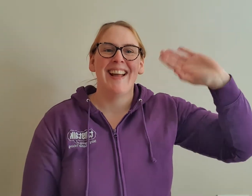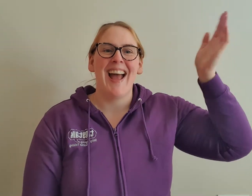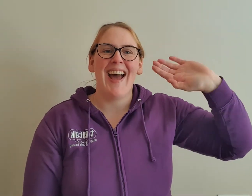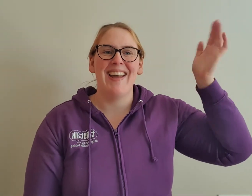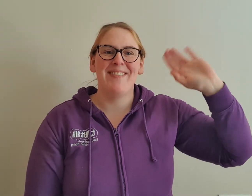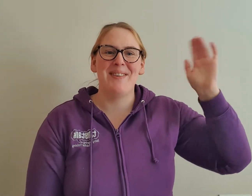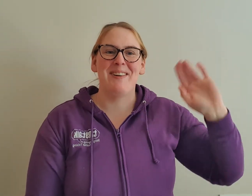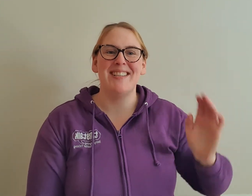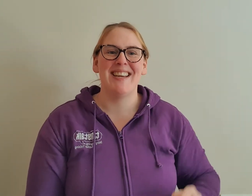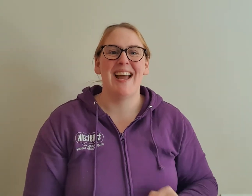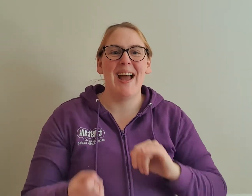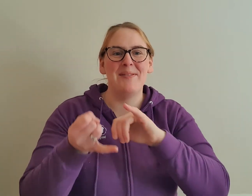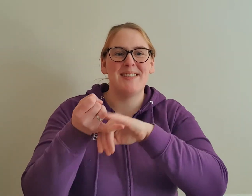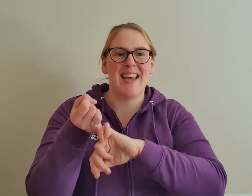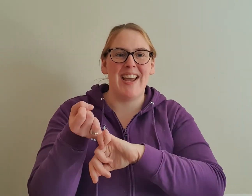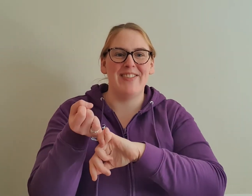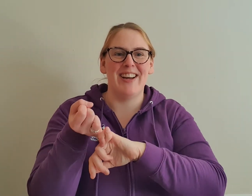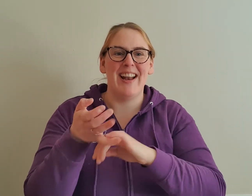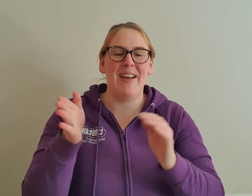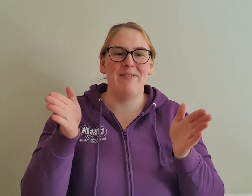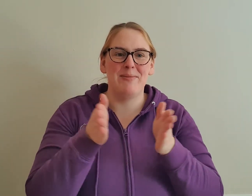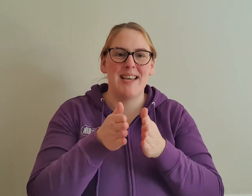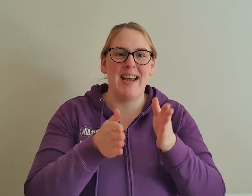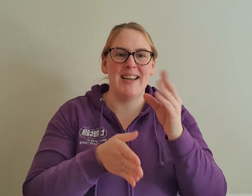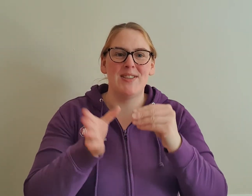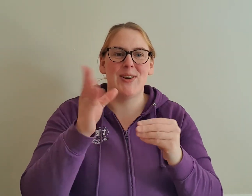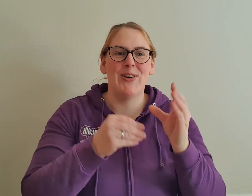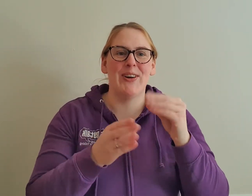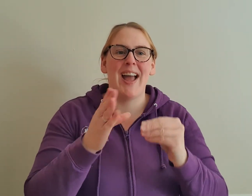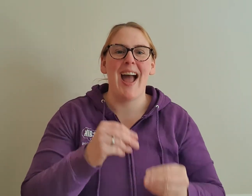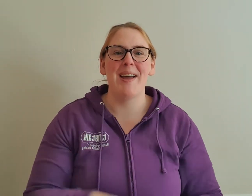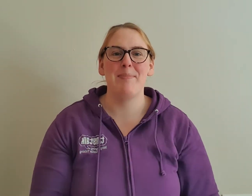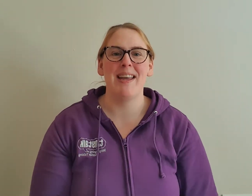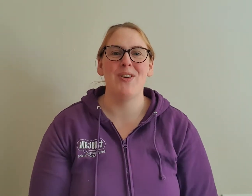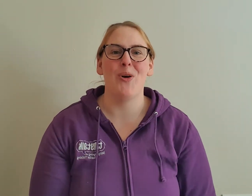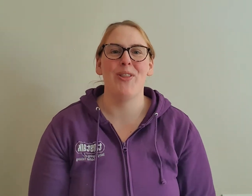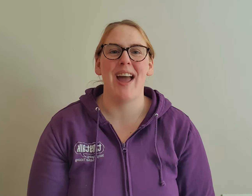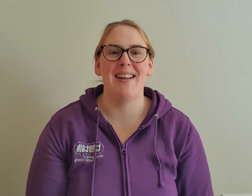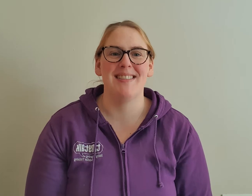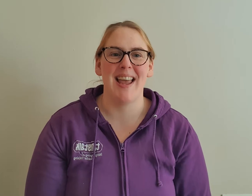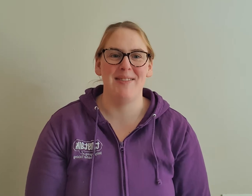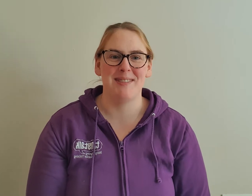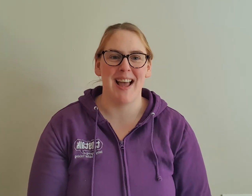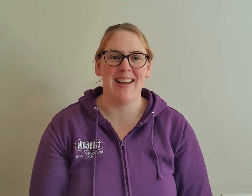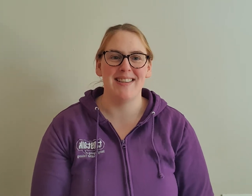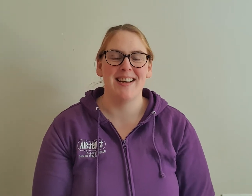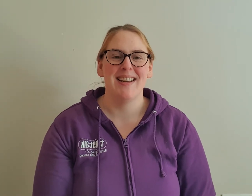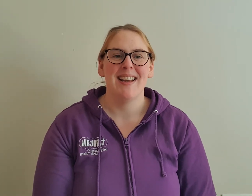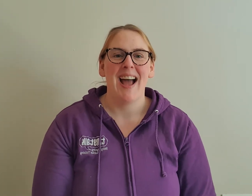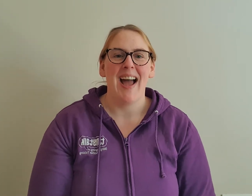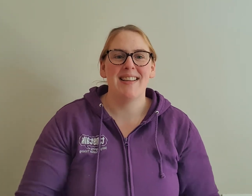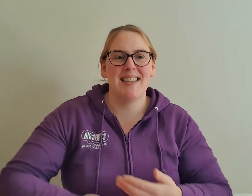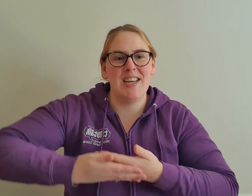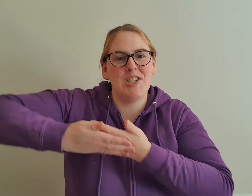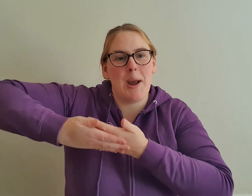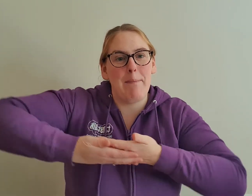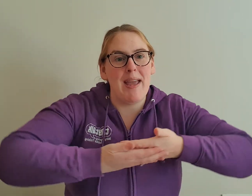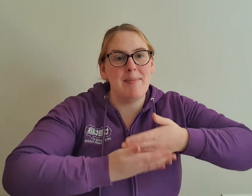Hi everybody, I'm Sarah and I'm from Tiny Talk, High Peak North and Tameside. I teach baby